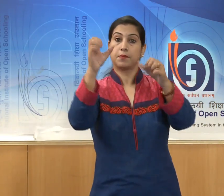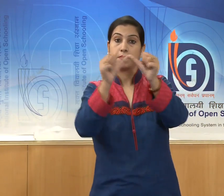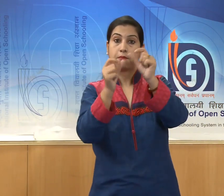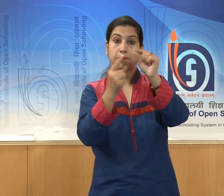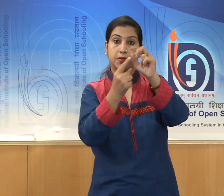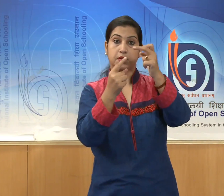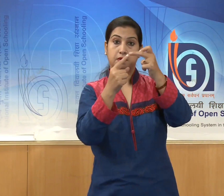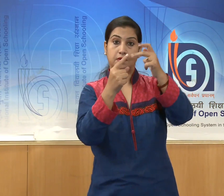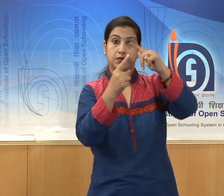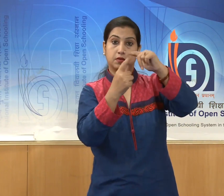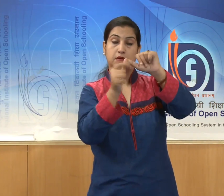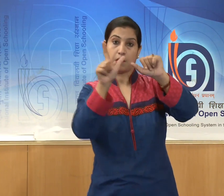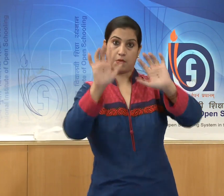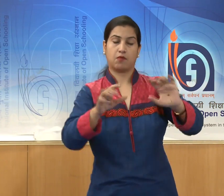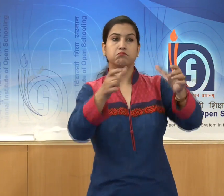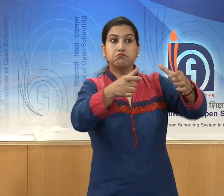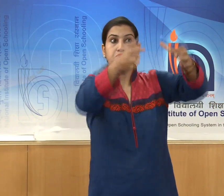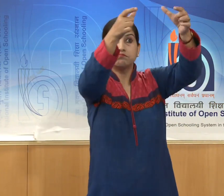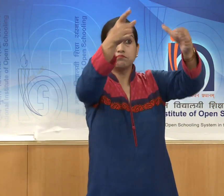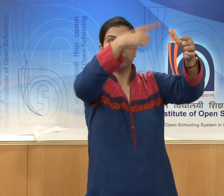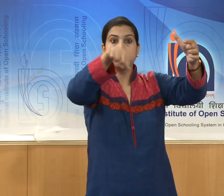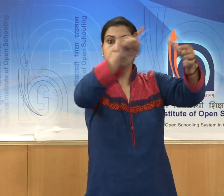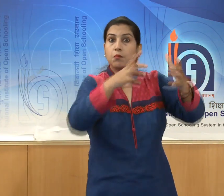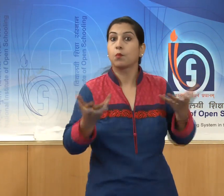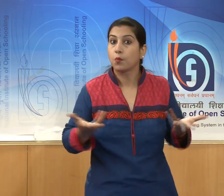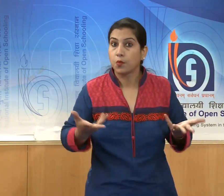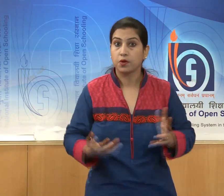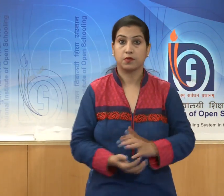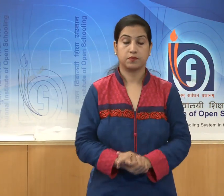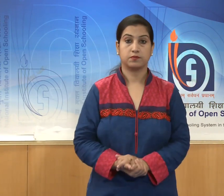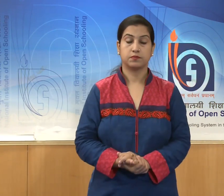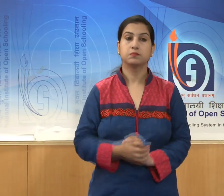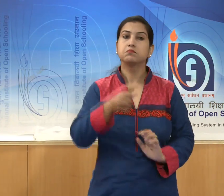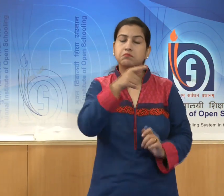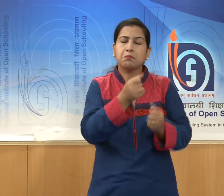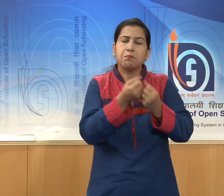Capitals are mostly consisted